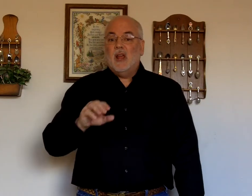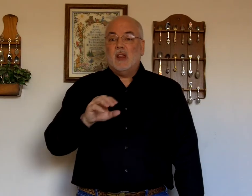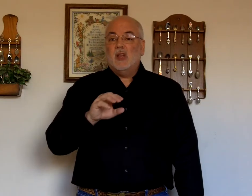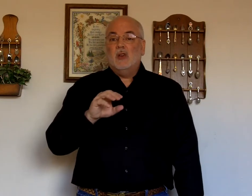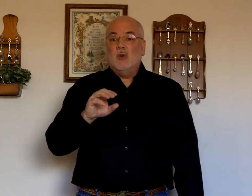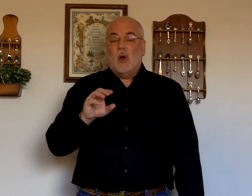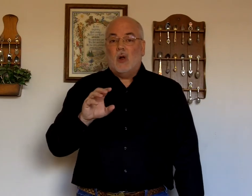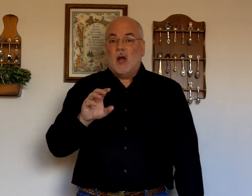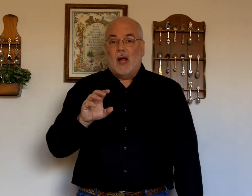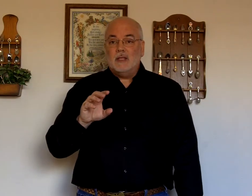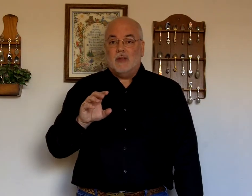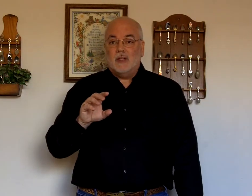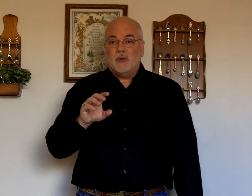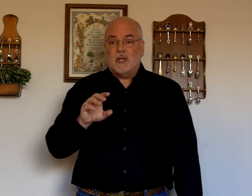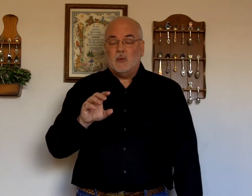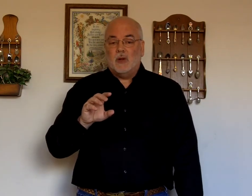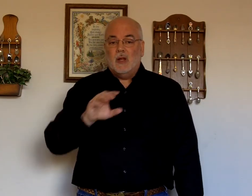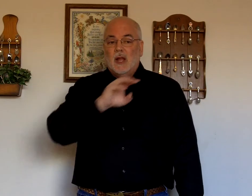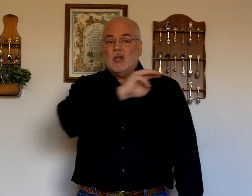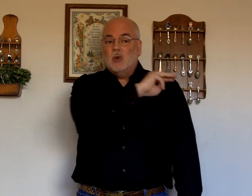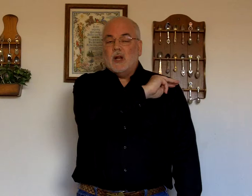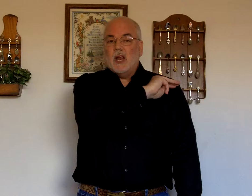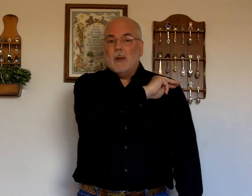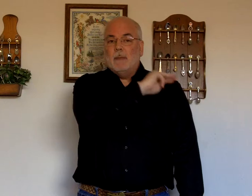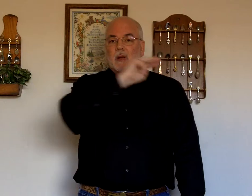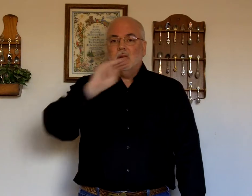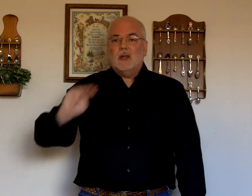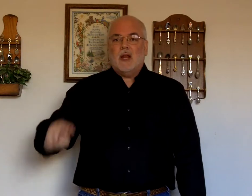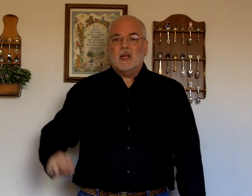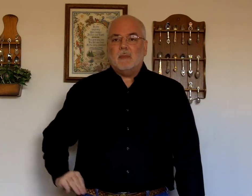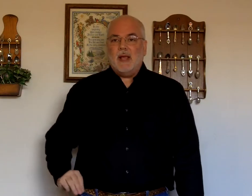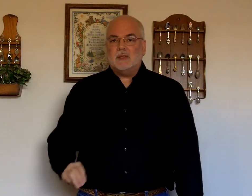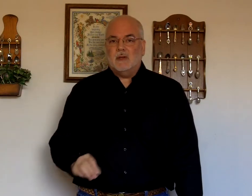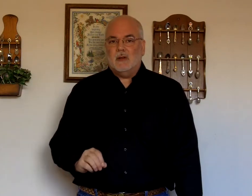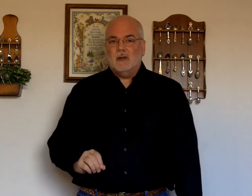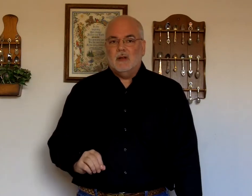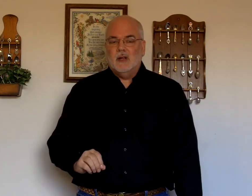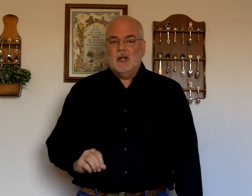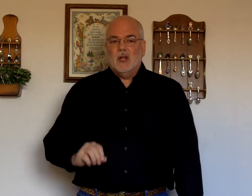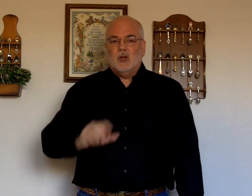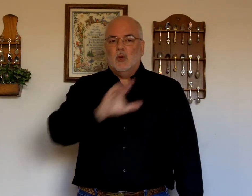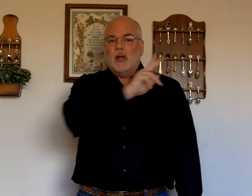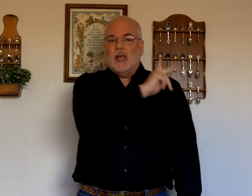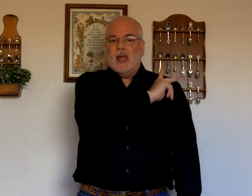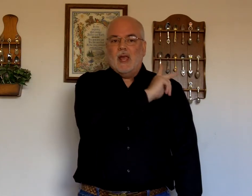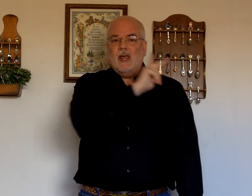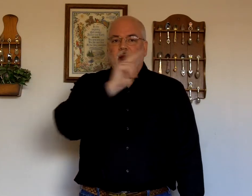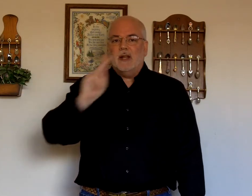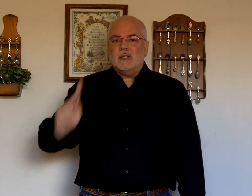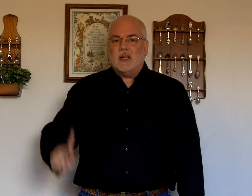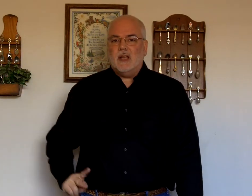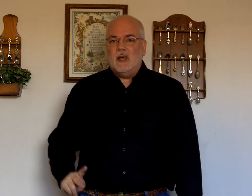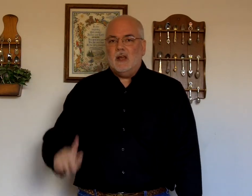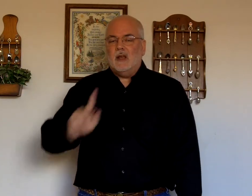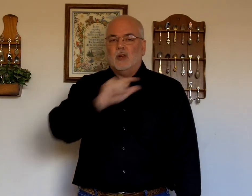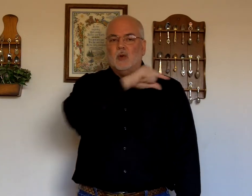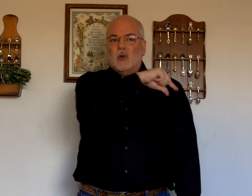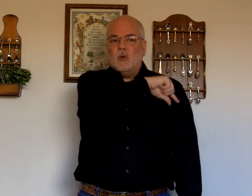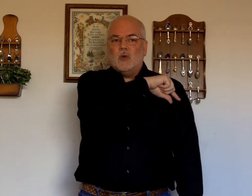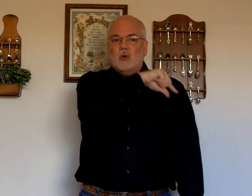you can do all kinds of things with this one. Do an M. And it's master. Do a K. And it's a king. Do a Q.